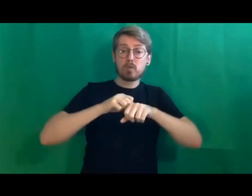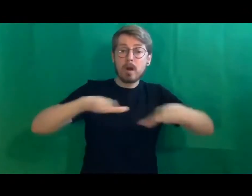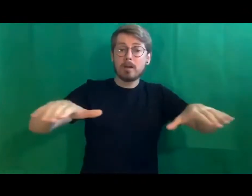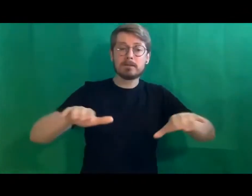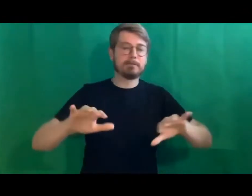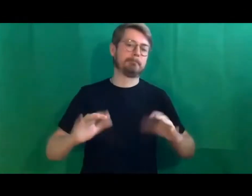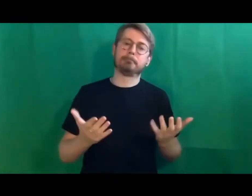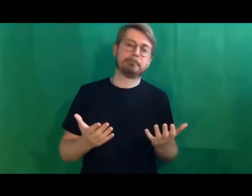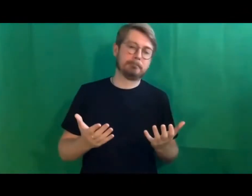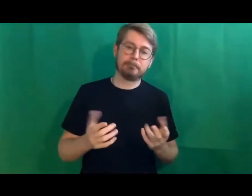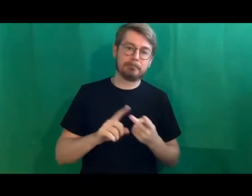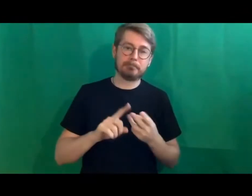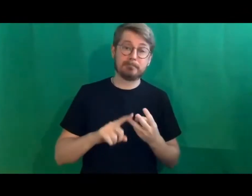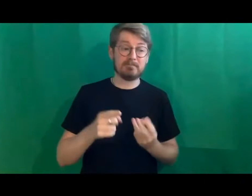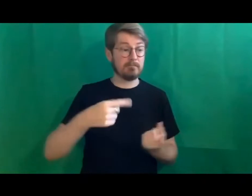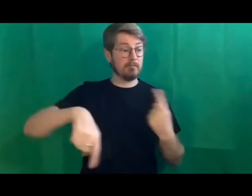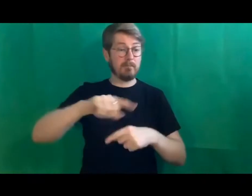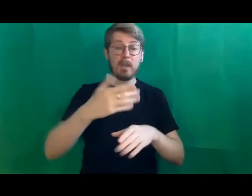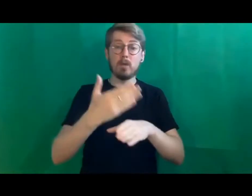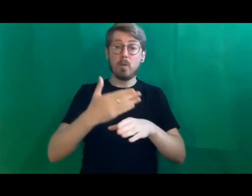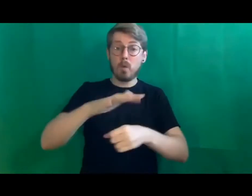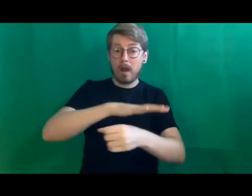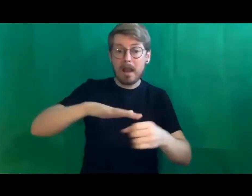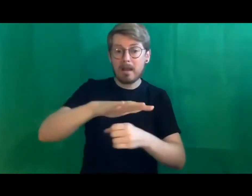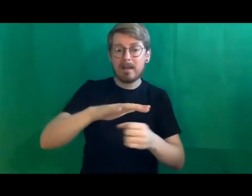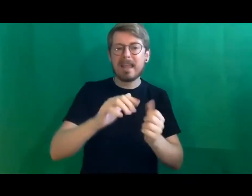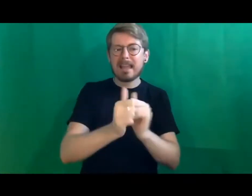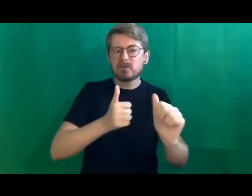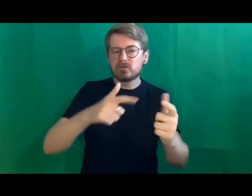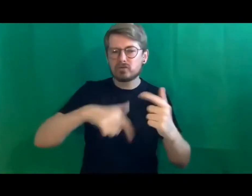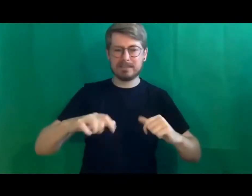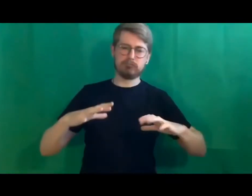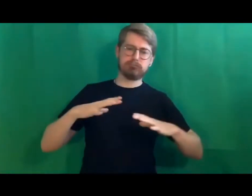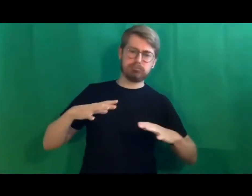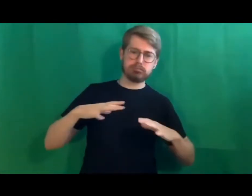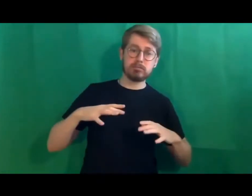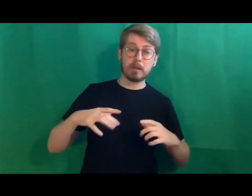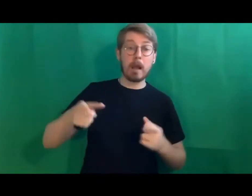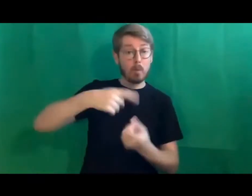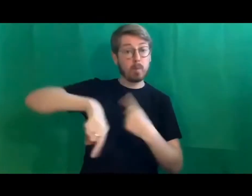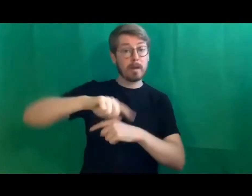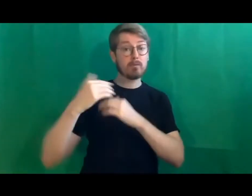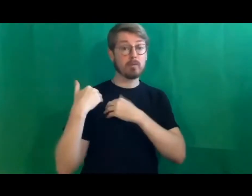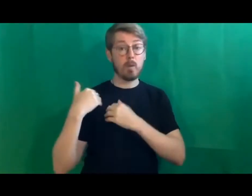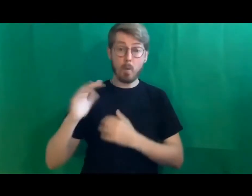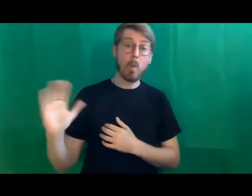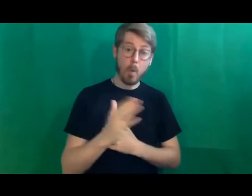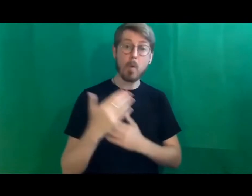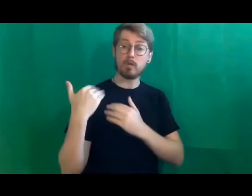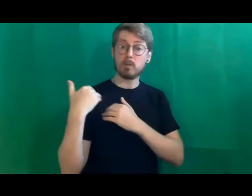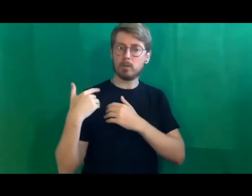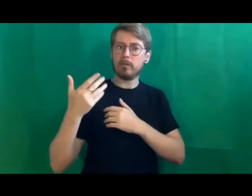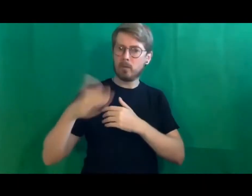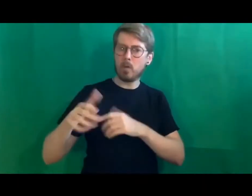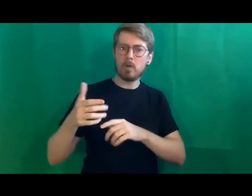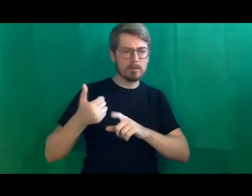There's quite a casualisation of this industry and I think we're all probably responsible for perpetuating that. So we could have